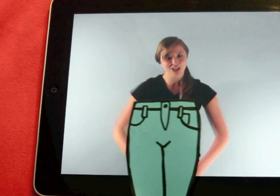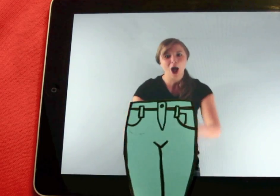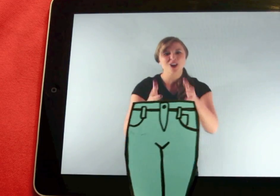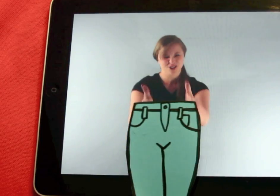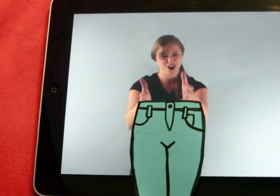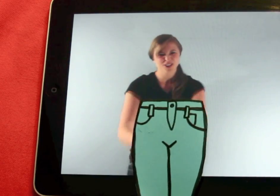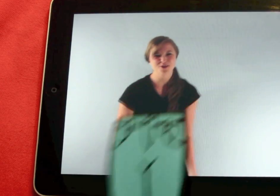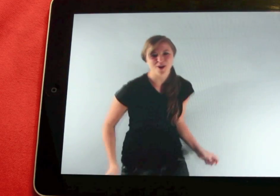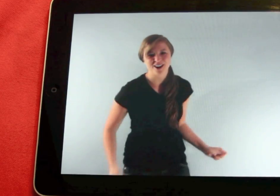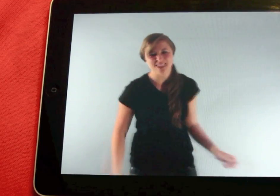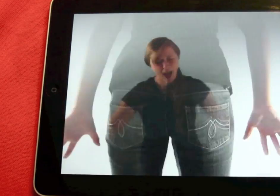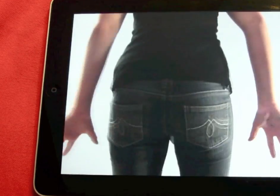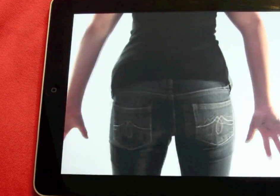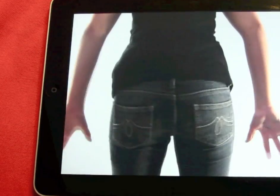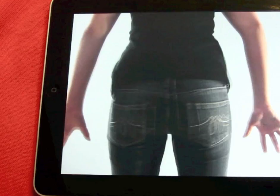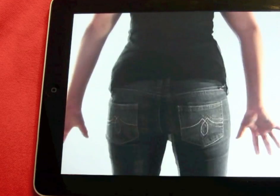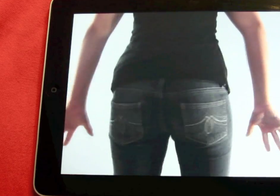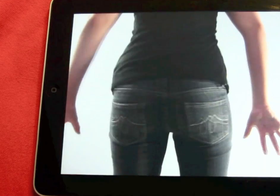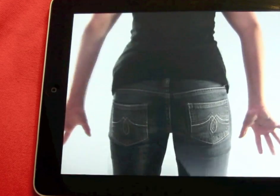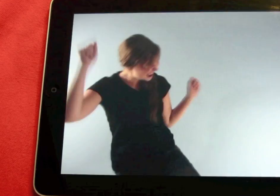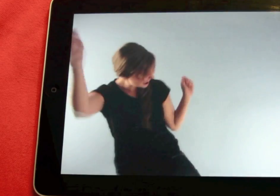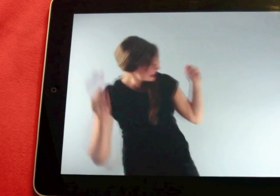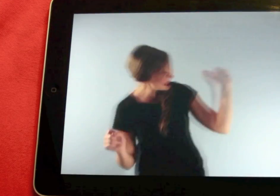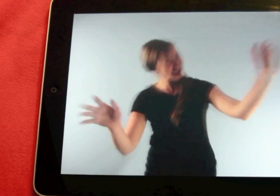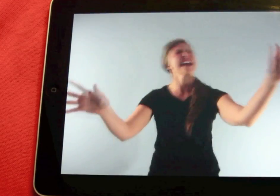jeans. Girl, you wore that booty.